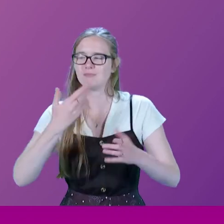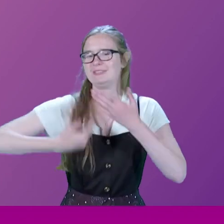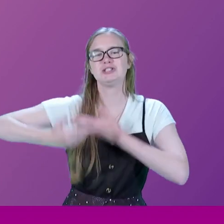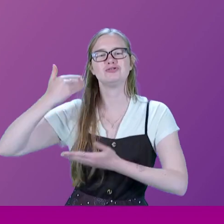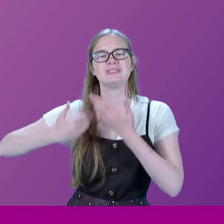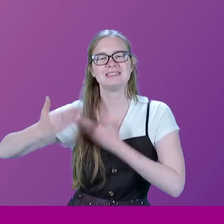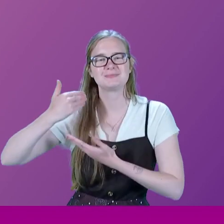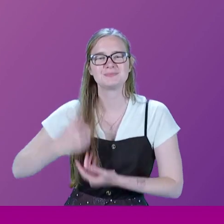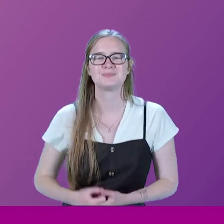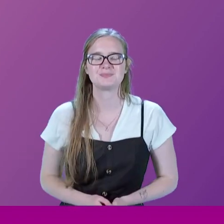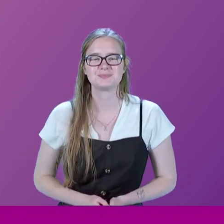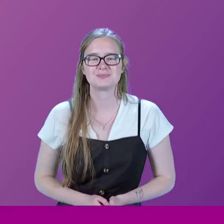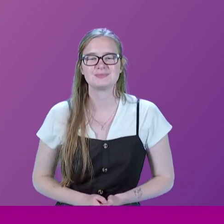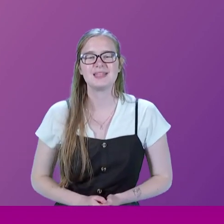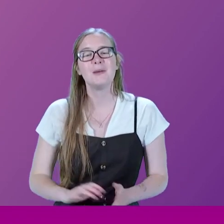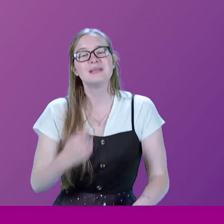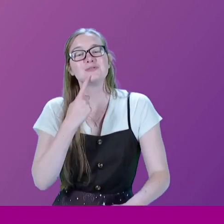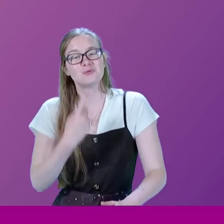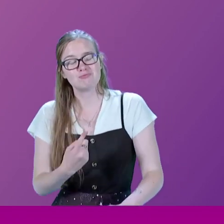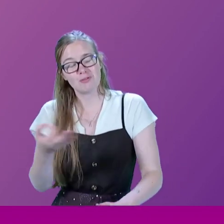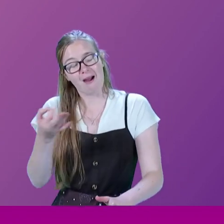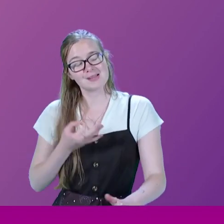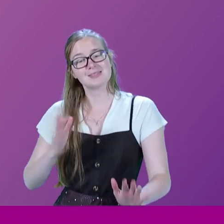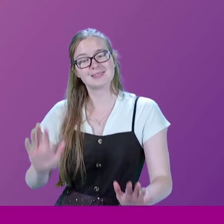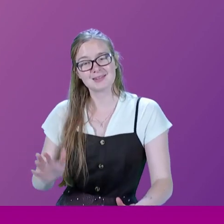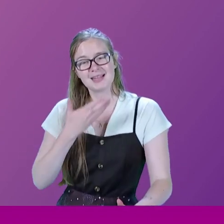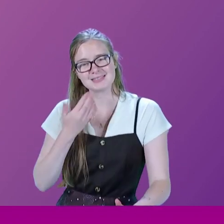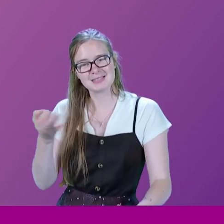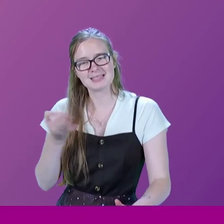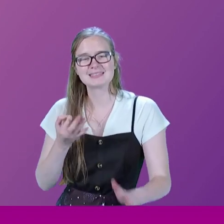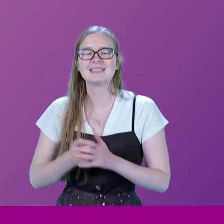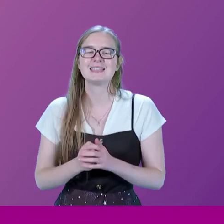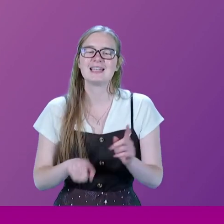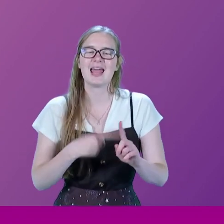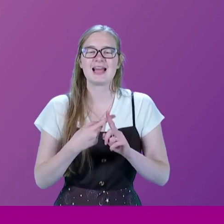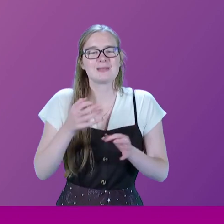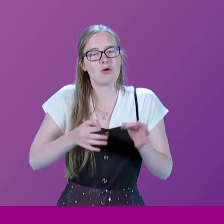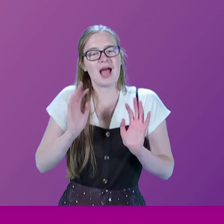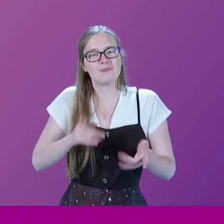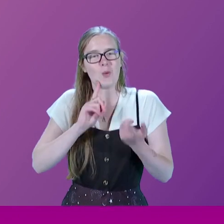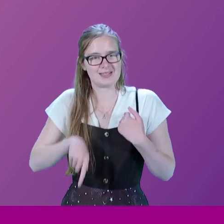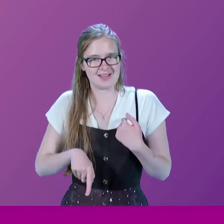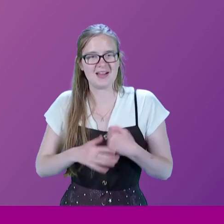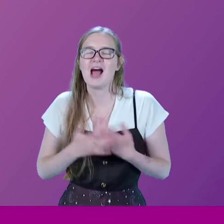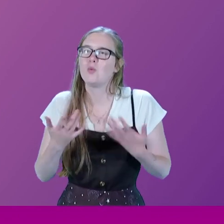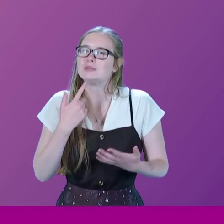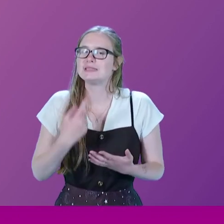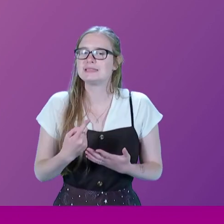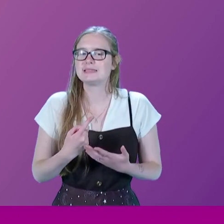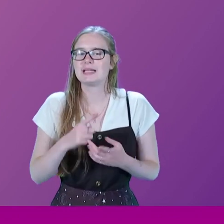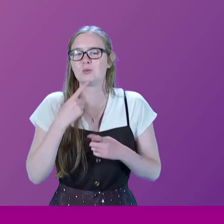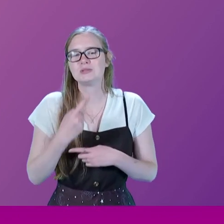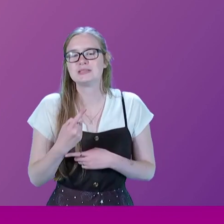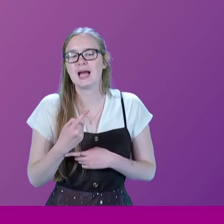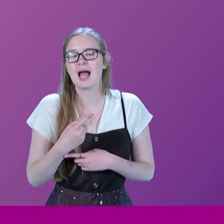But since you press me, and even an ex-politician has to have an answer, I would mention